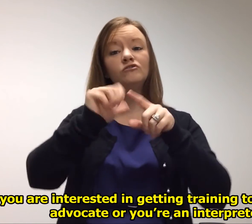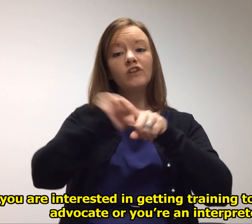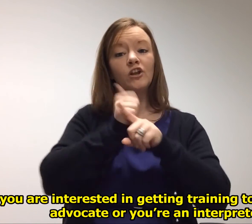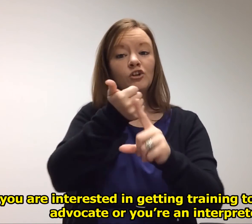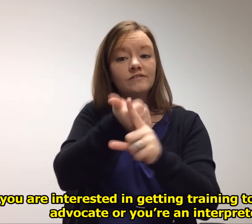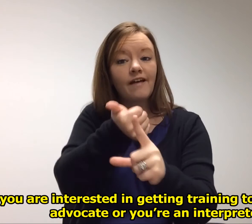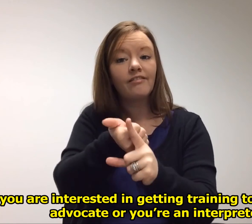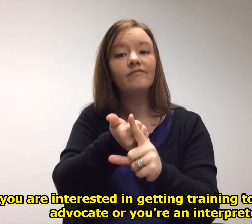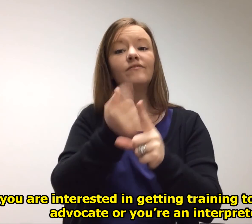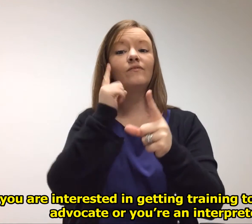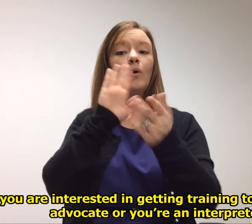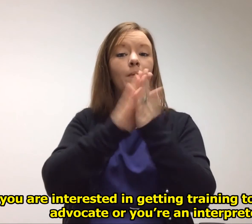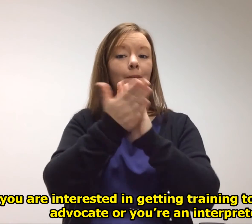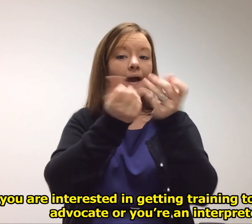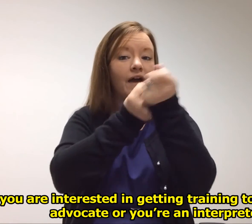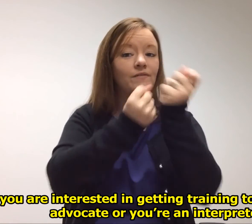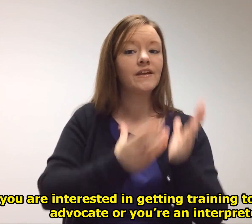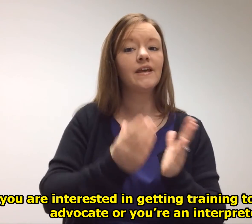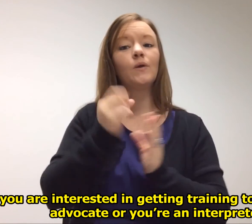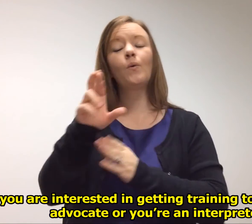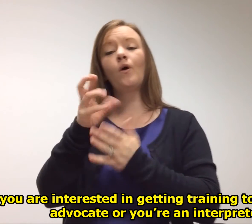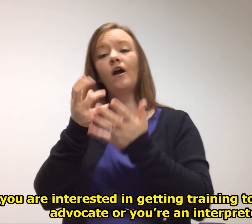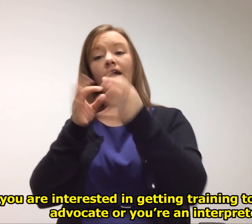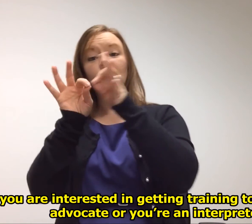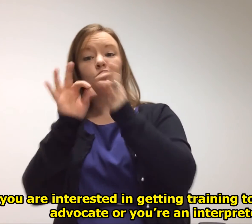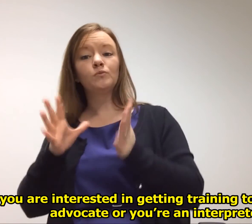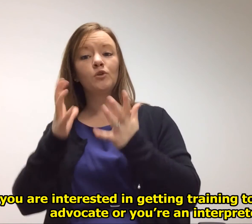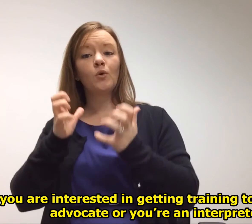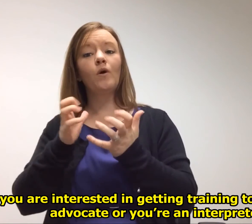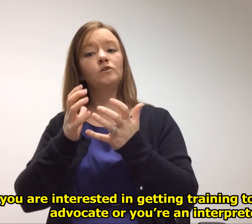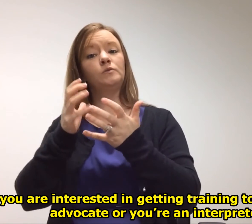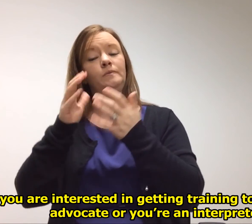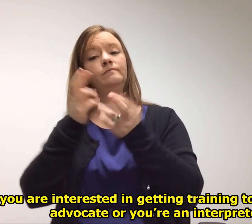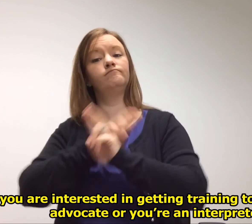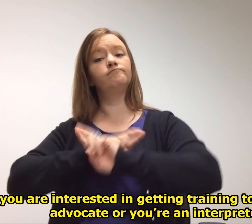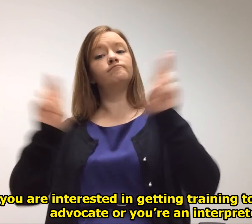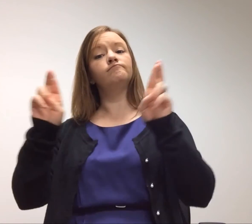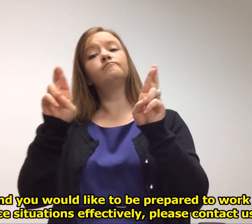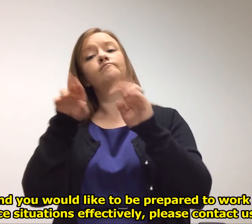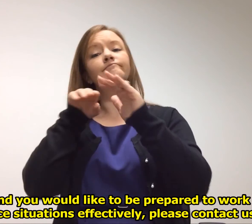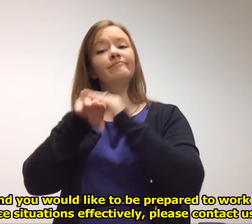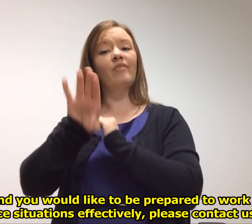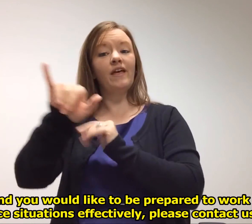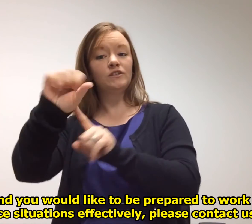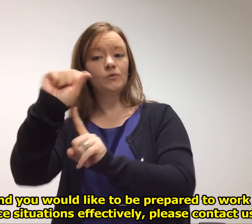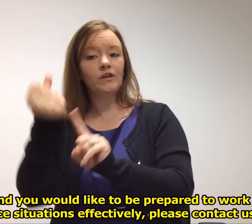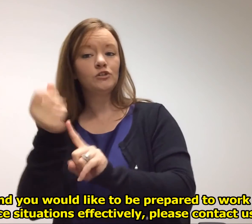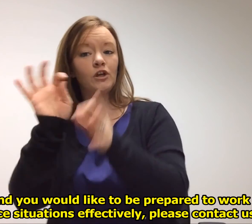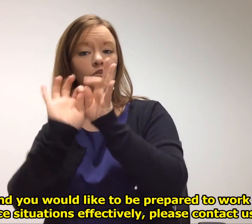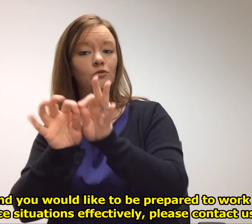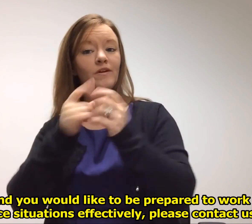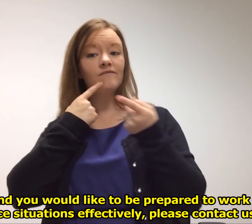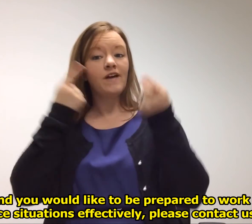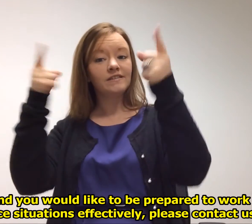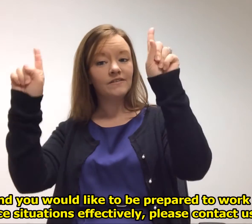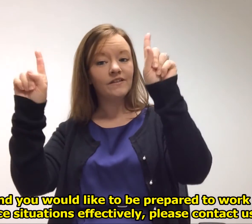If you're interested in getting training to become an advocate or you're an interpreter and you would like to be prepared to work in domestic violence